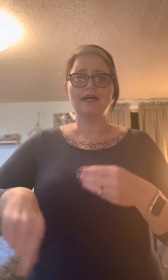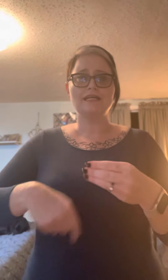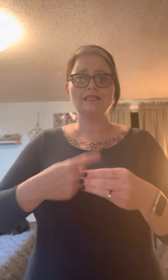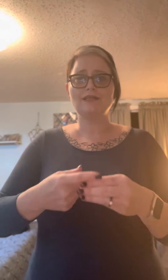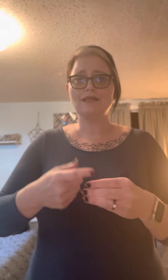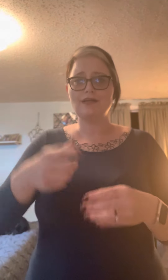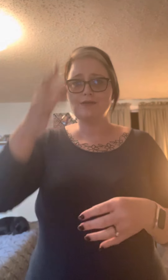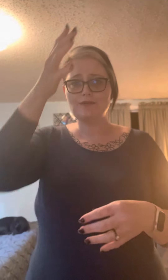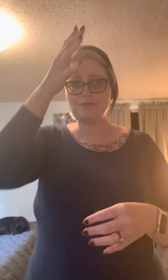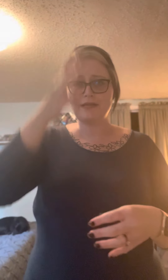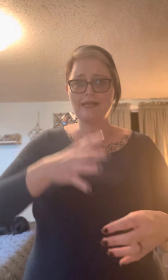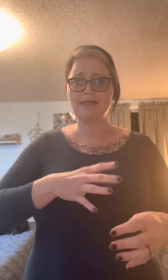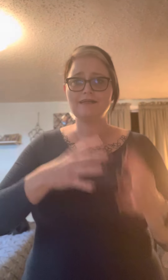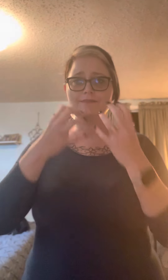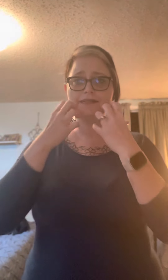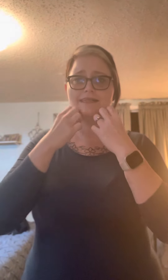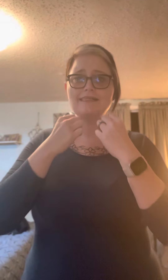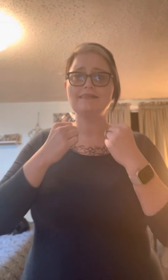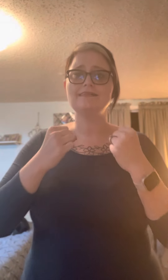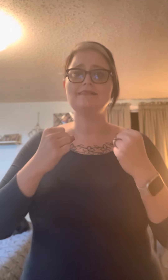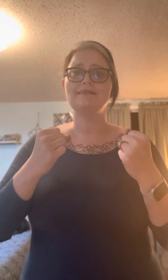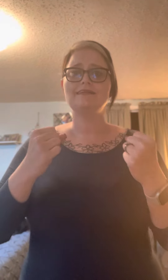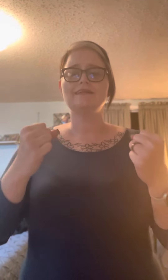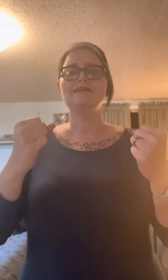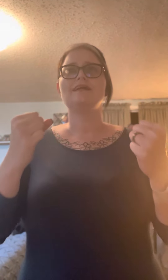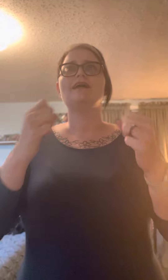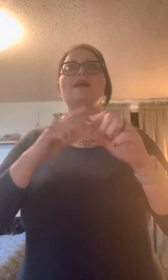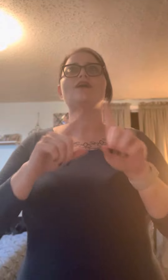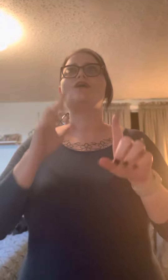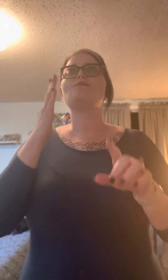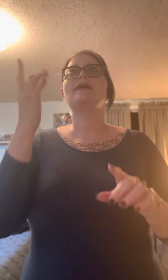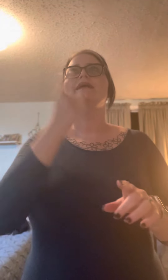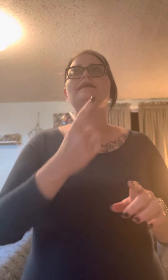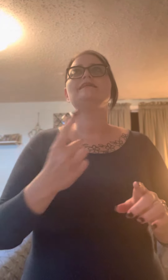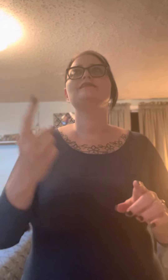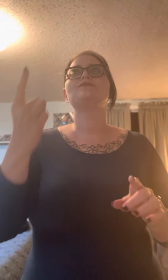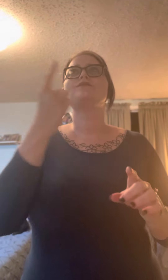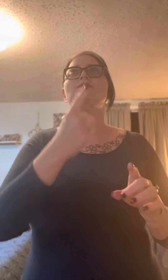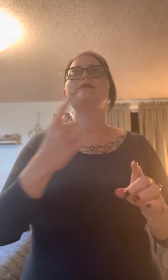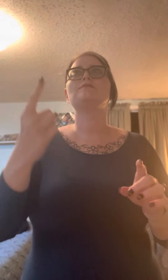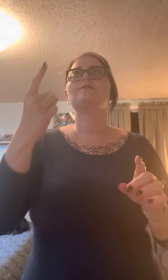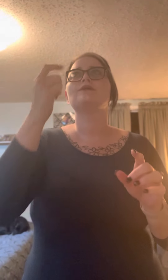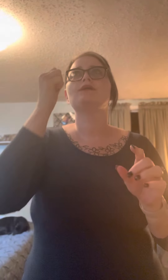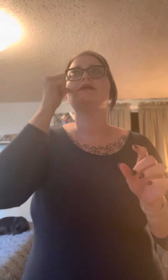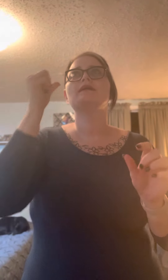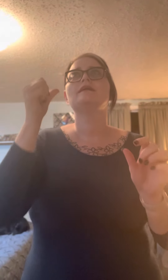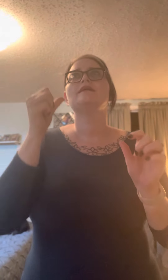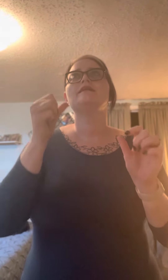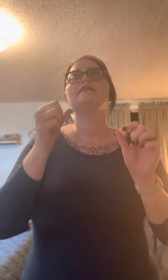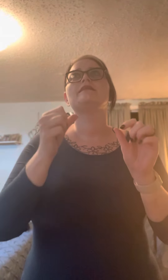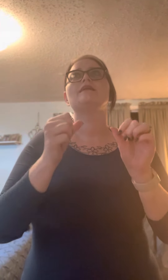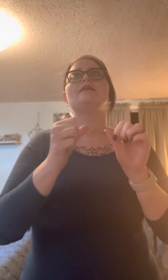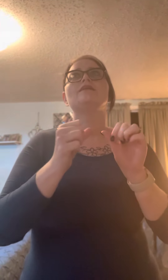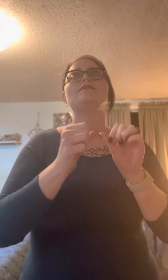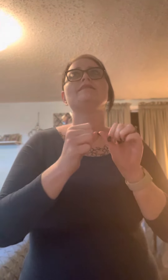loved about the man But I'll always remember the love in